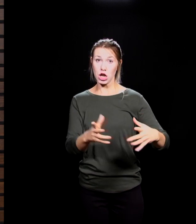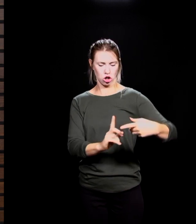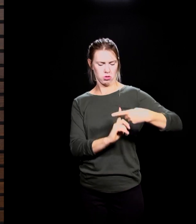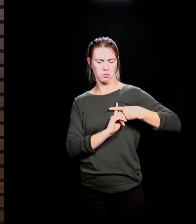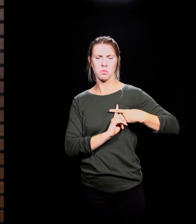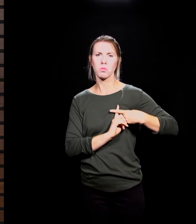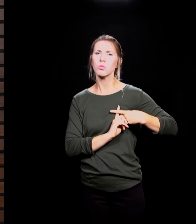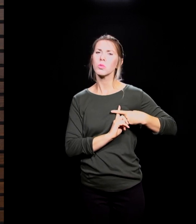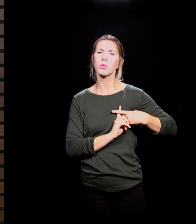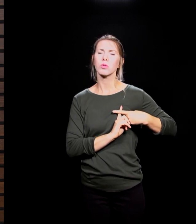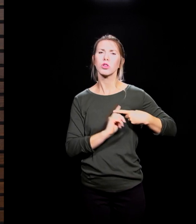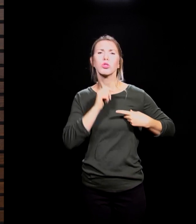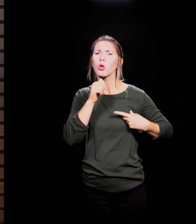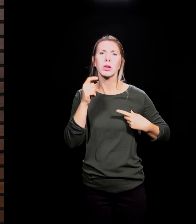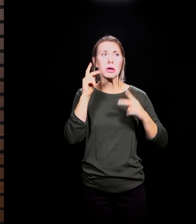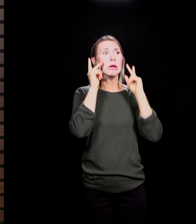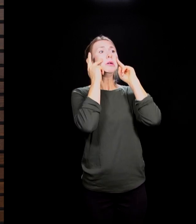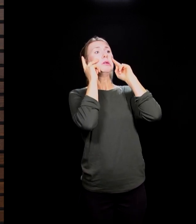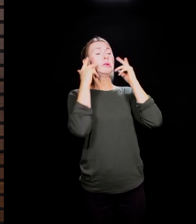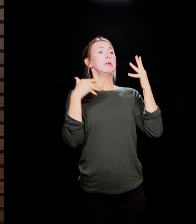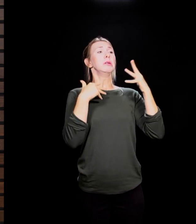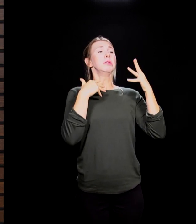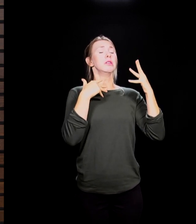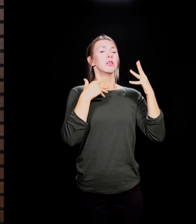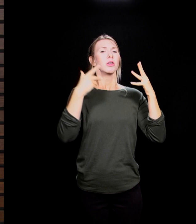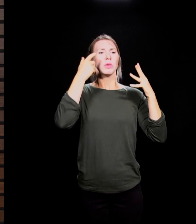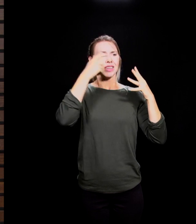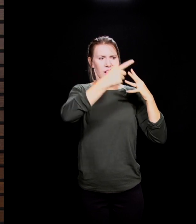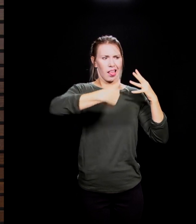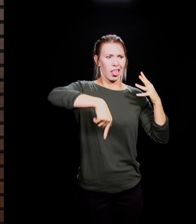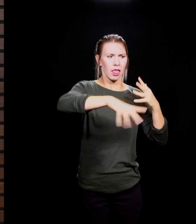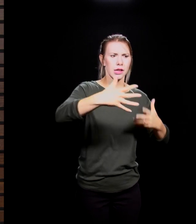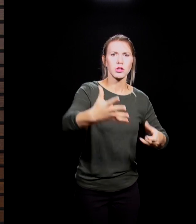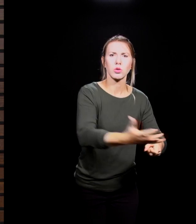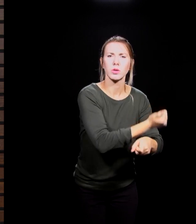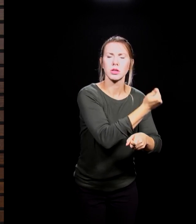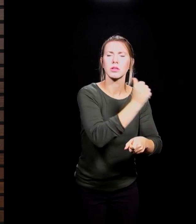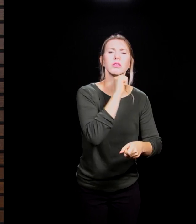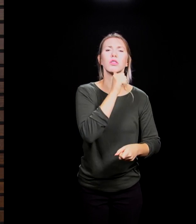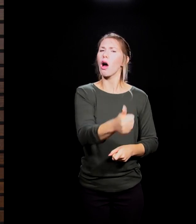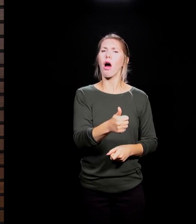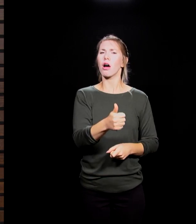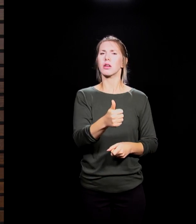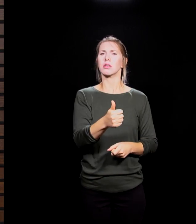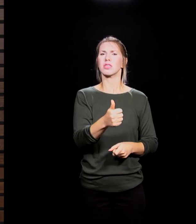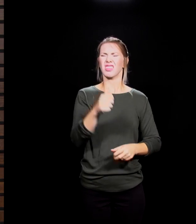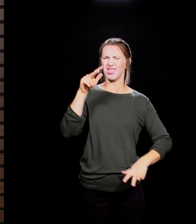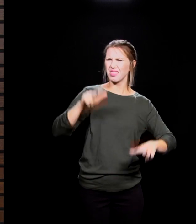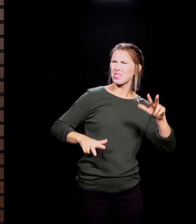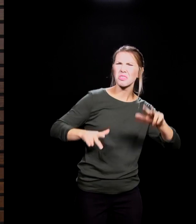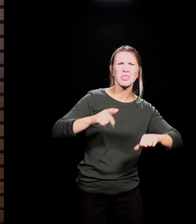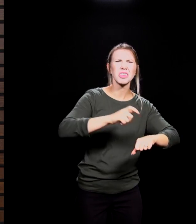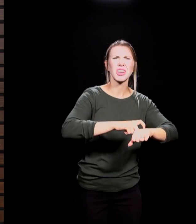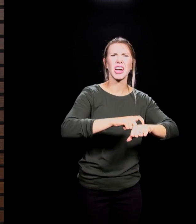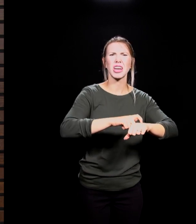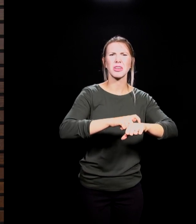because these days don't get to win. Trying times, uncertainty, viruses, economic